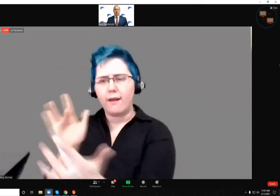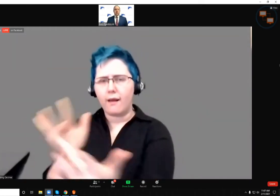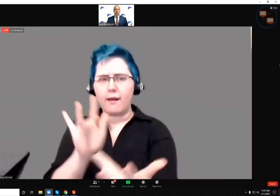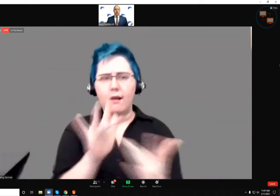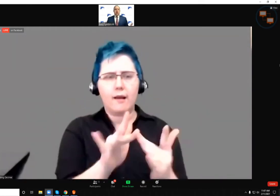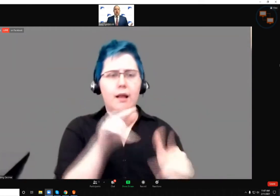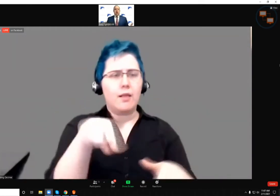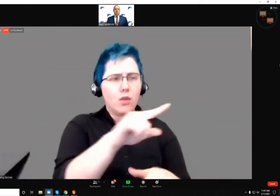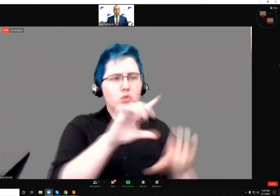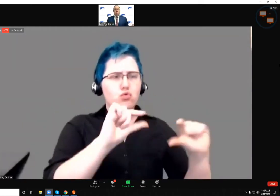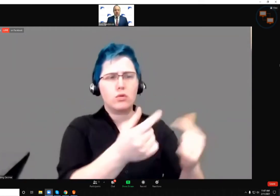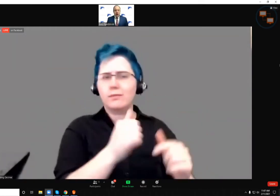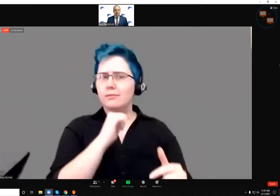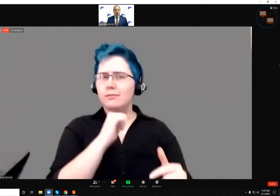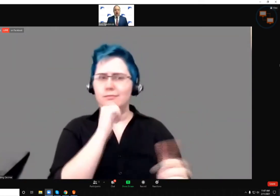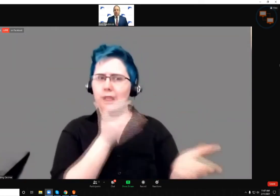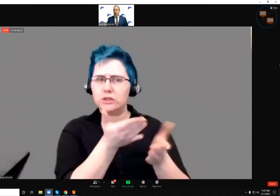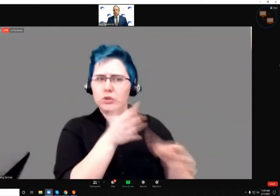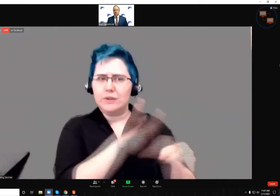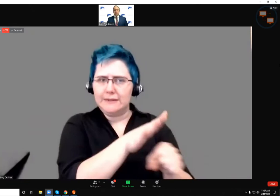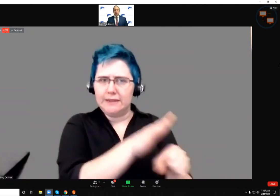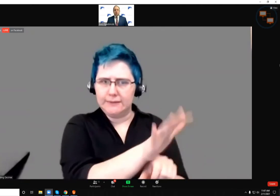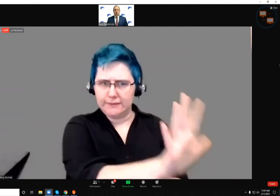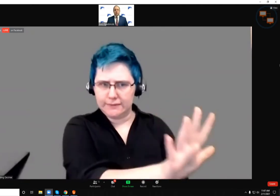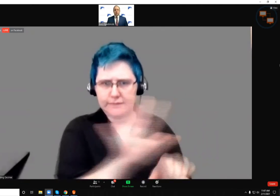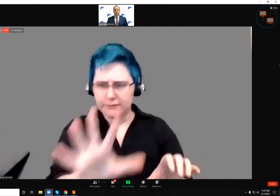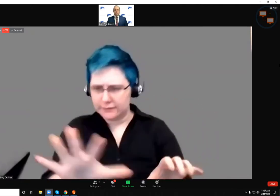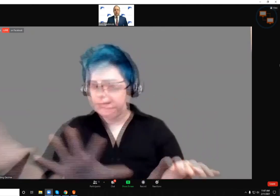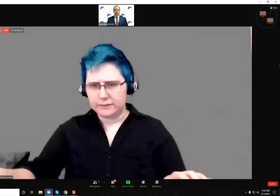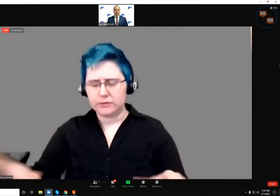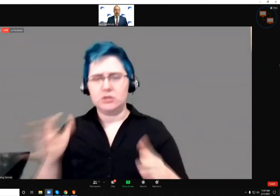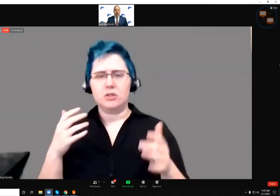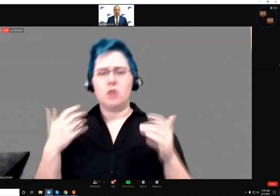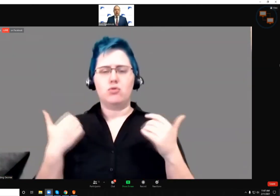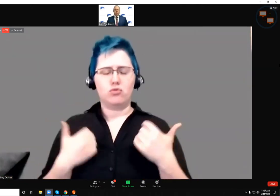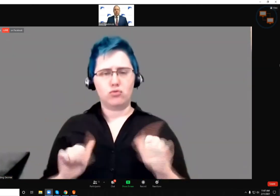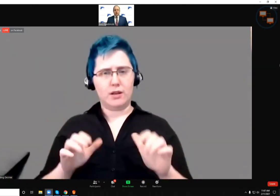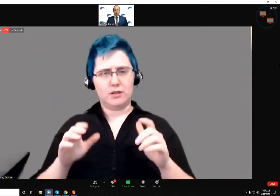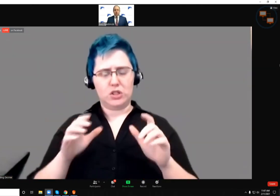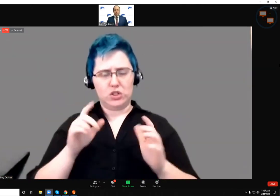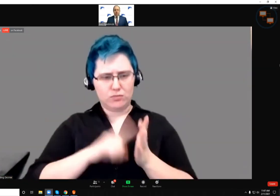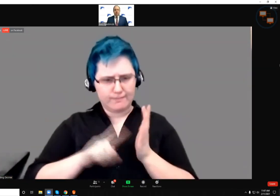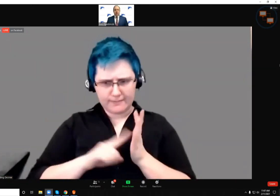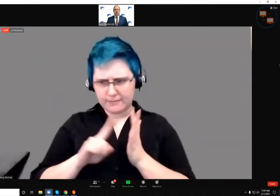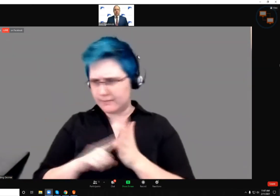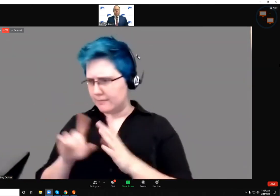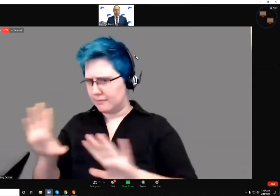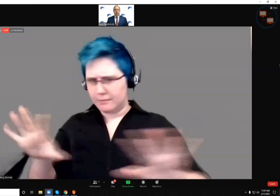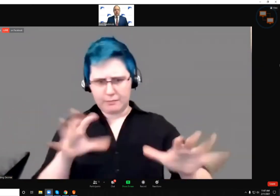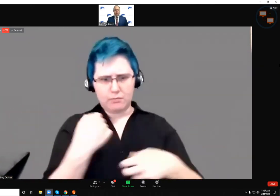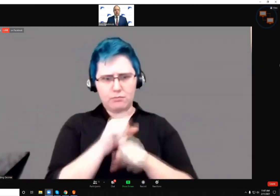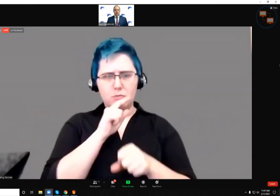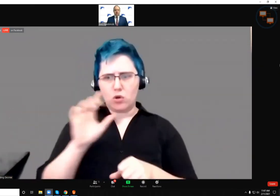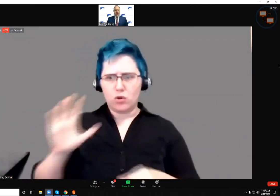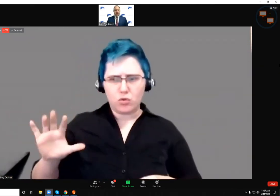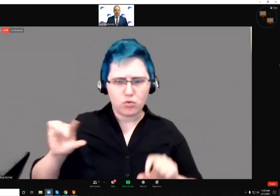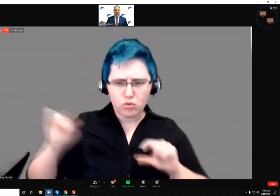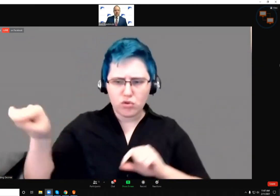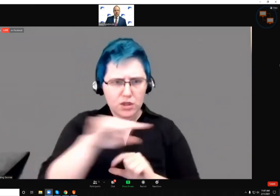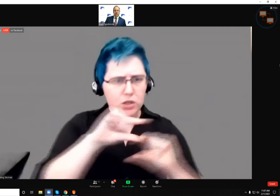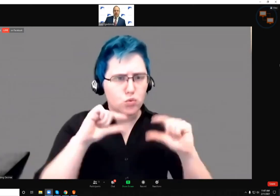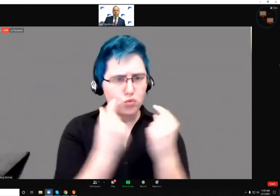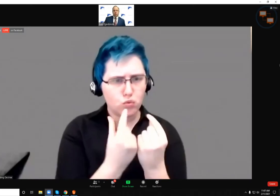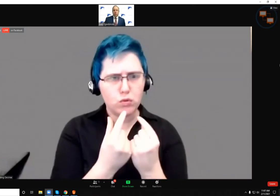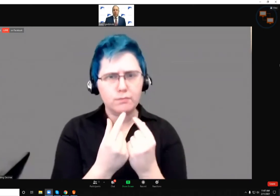populations and more to come on other avenues that we're exploring to make sure, again, the underserved population, the, the vaccine